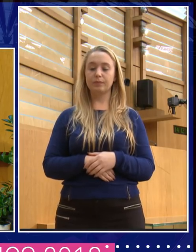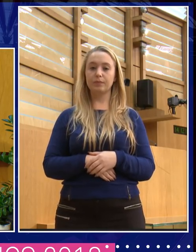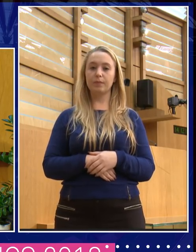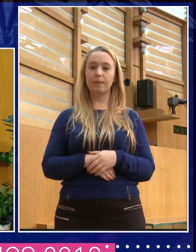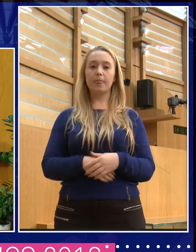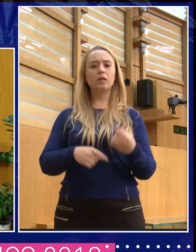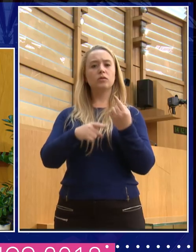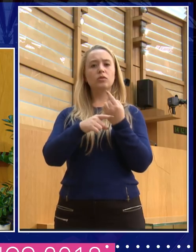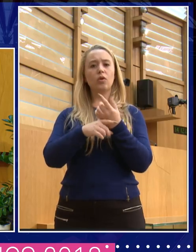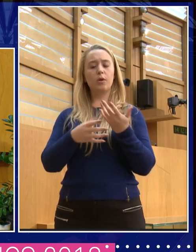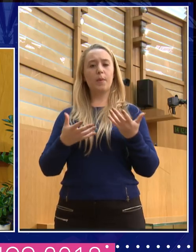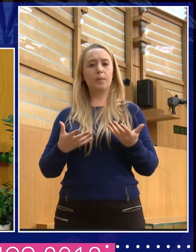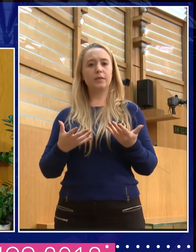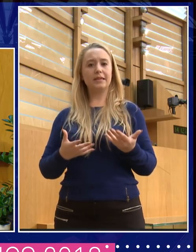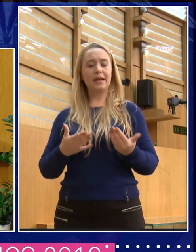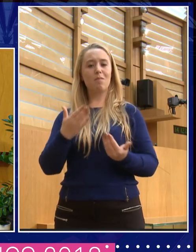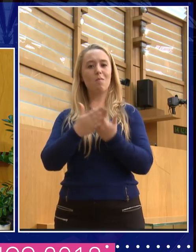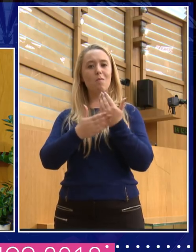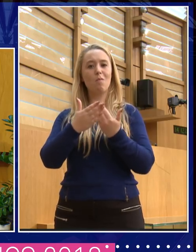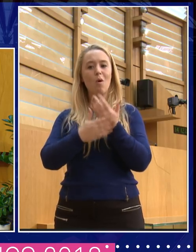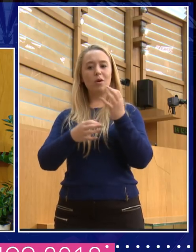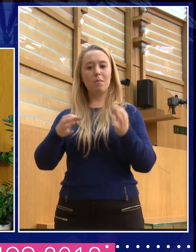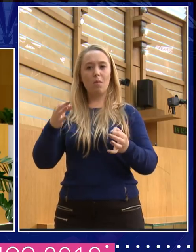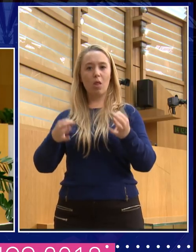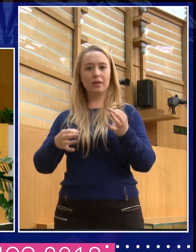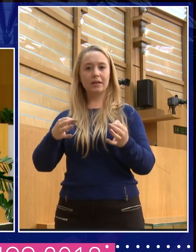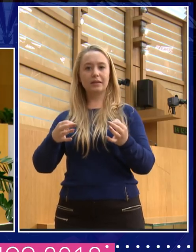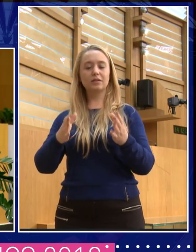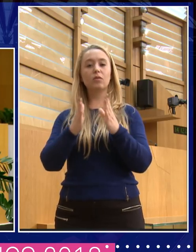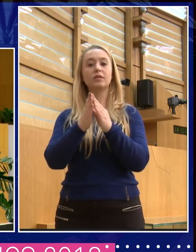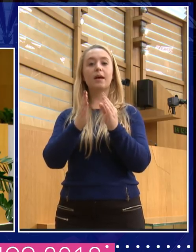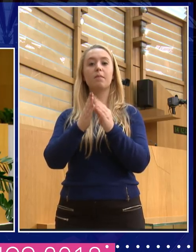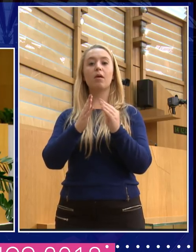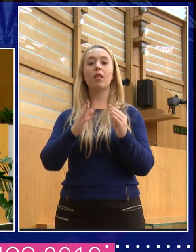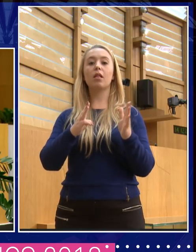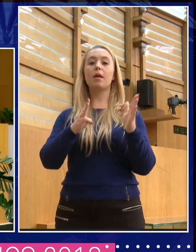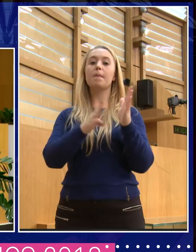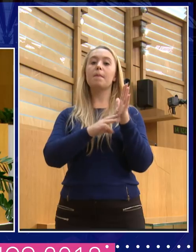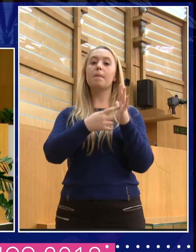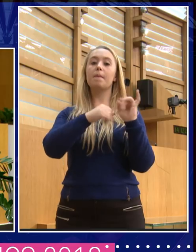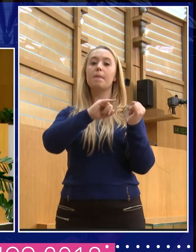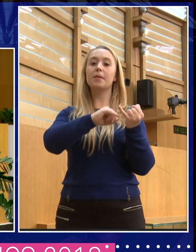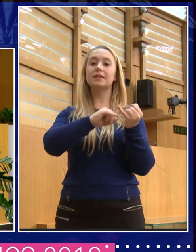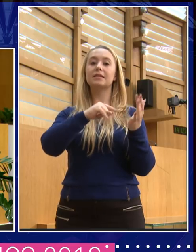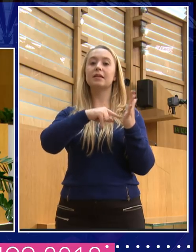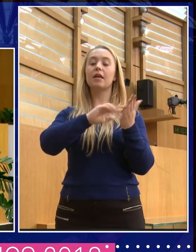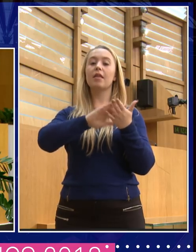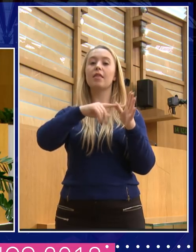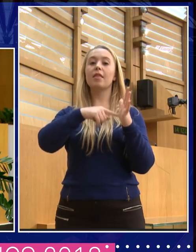politics in particular, about Mrs Thatcher, about having to lower her voice, her register, and then about the treatment that Diane